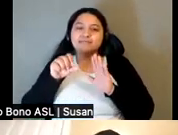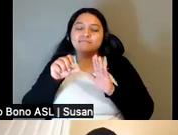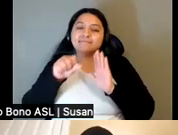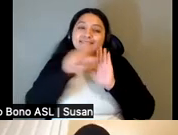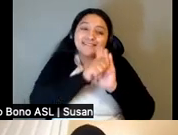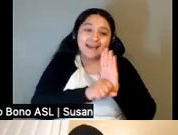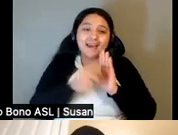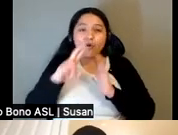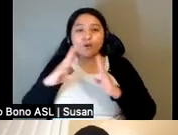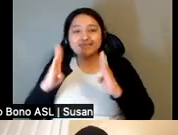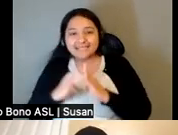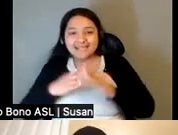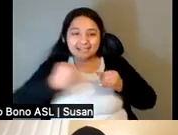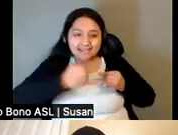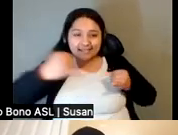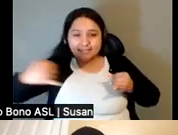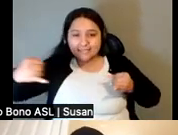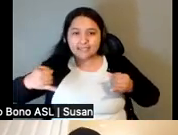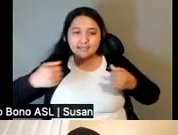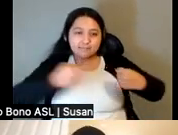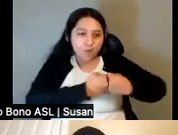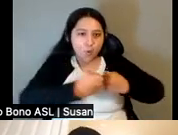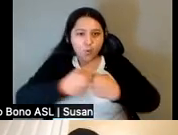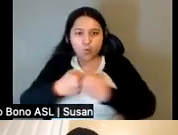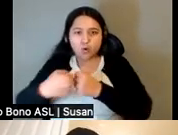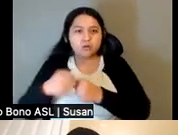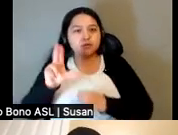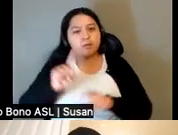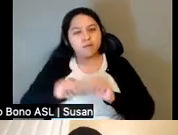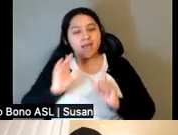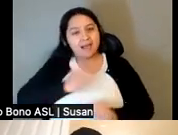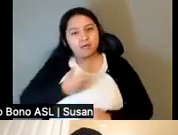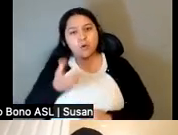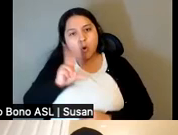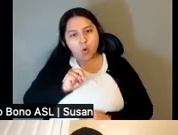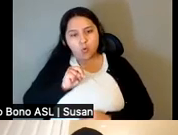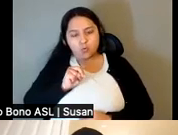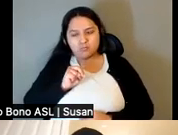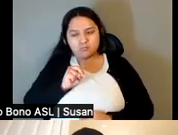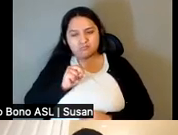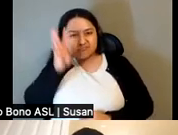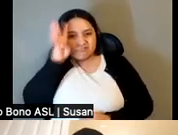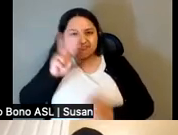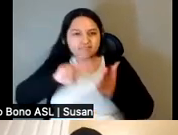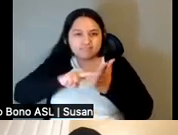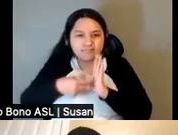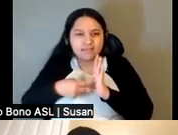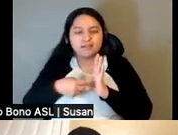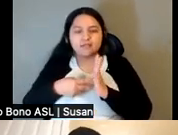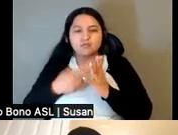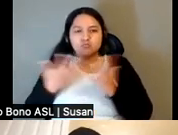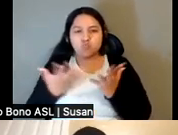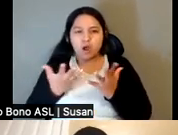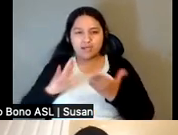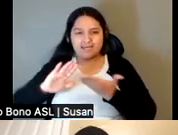It's fundamentally defined by our own construction and definitions of community, first and foremost.